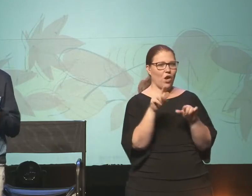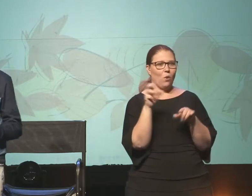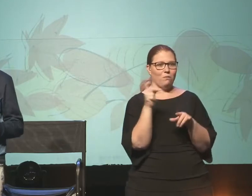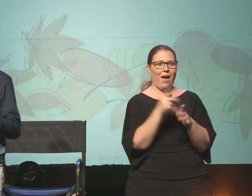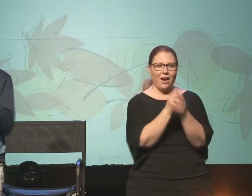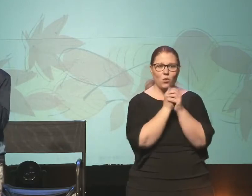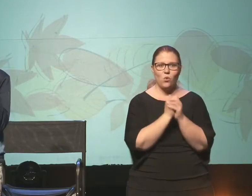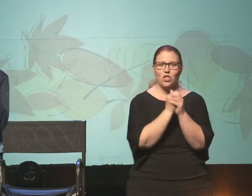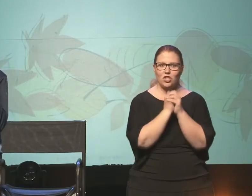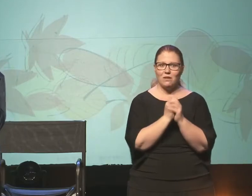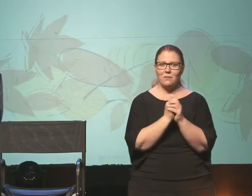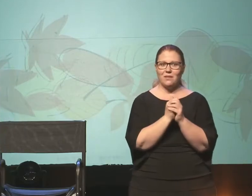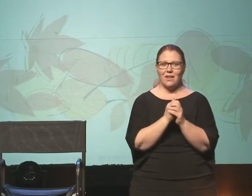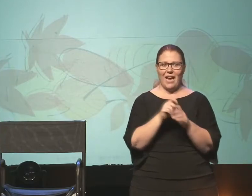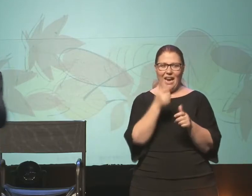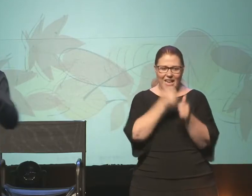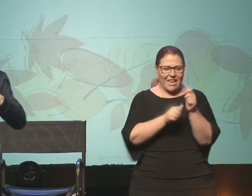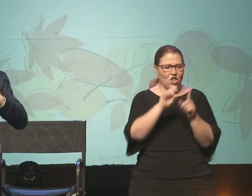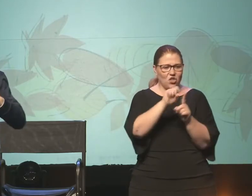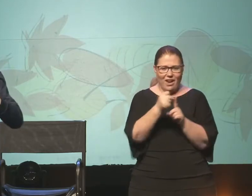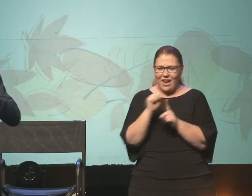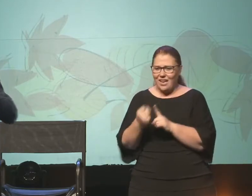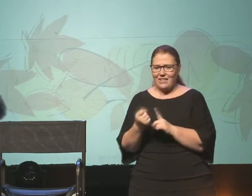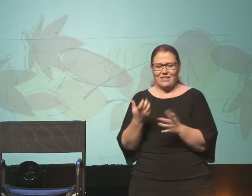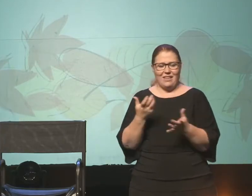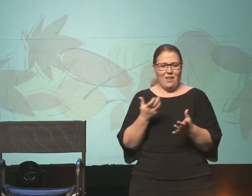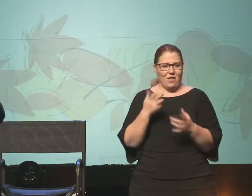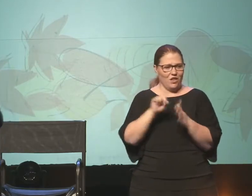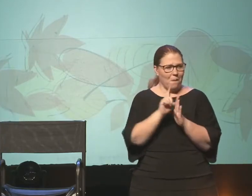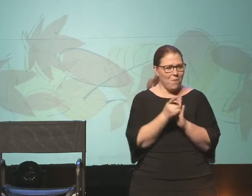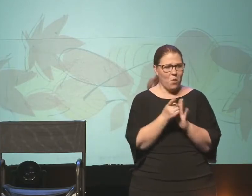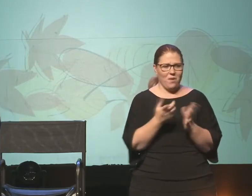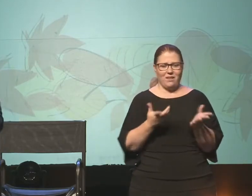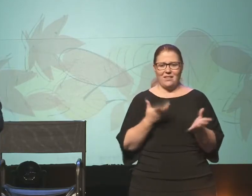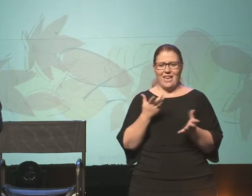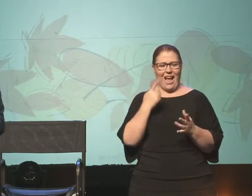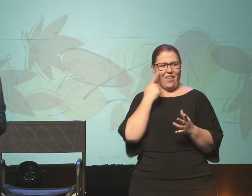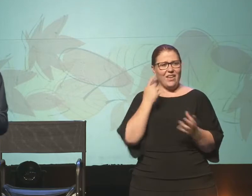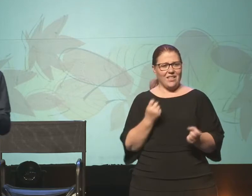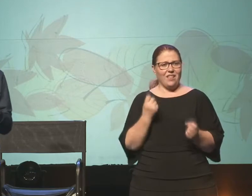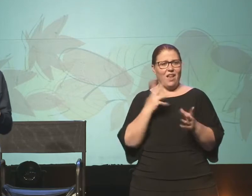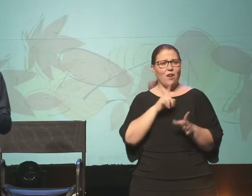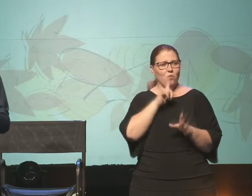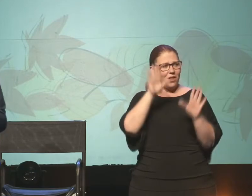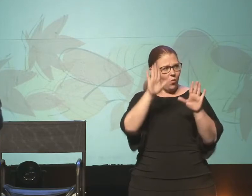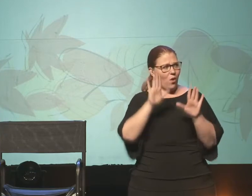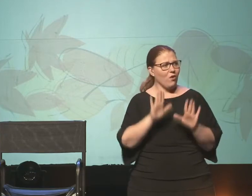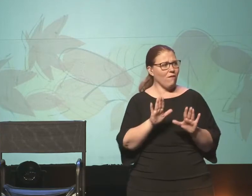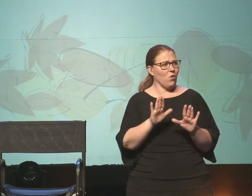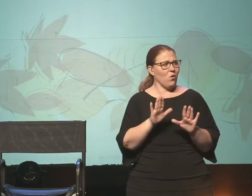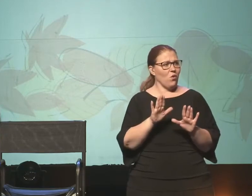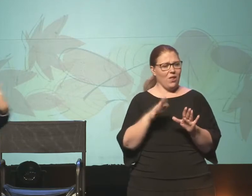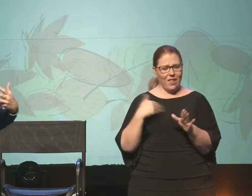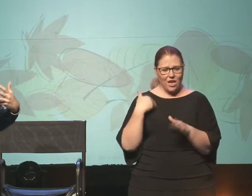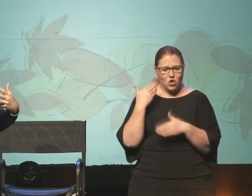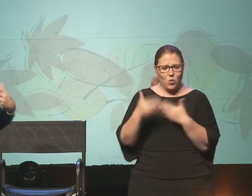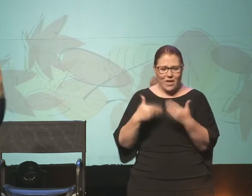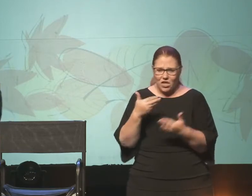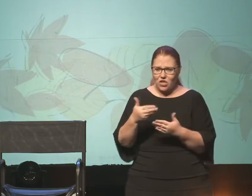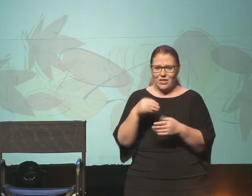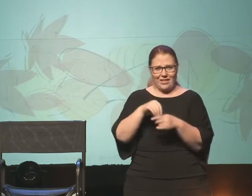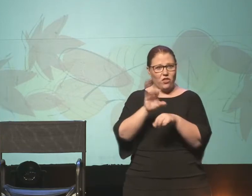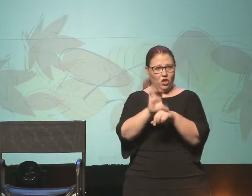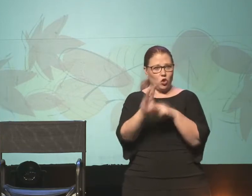In each case, there's this initiation. There's this moment, which I think is where like a lot of really wonderful like traditions within